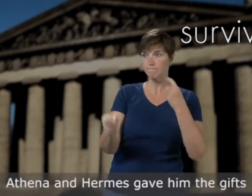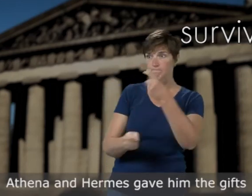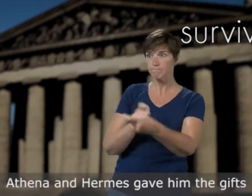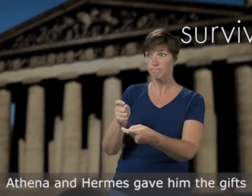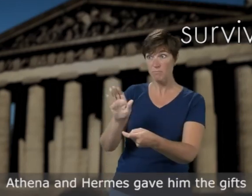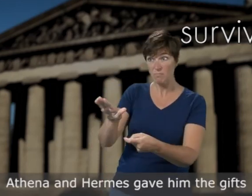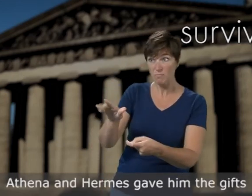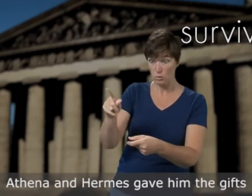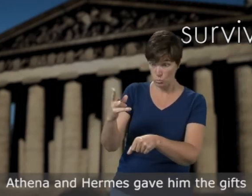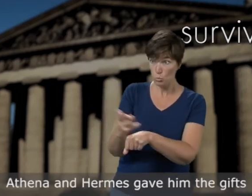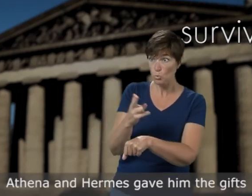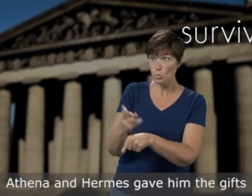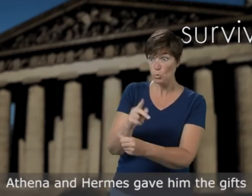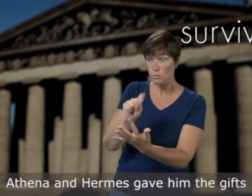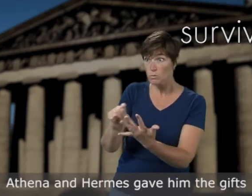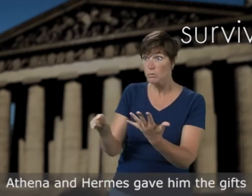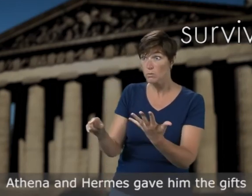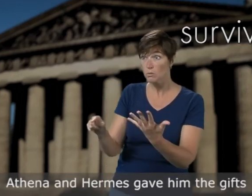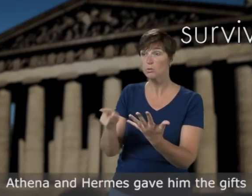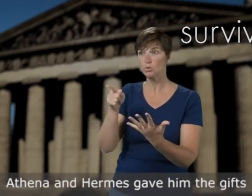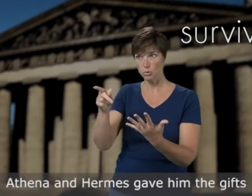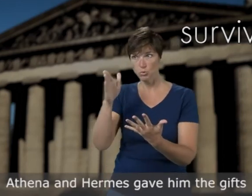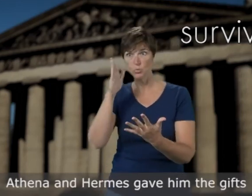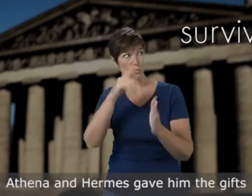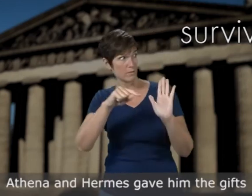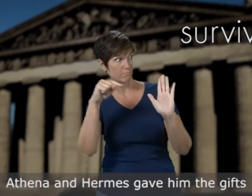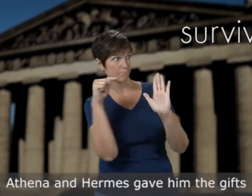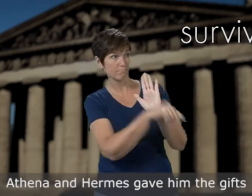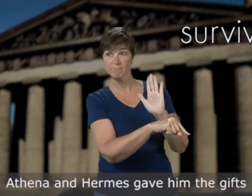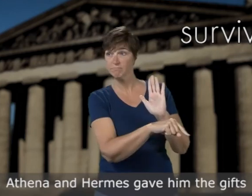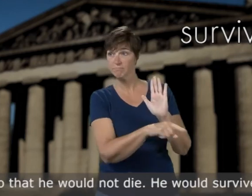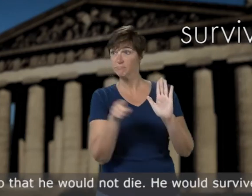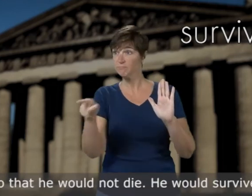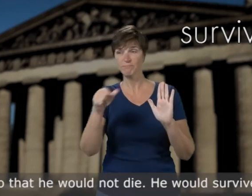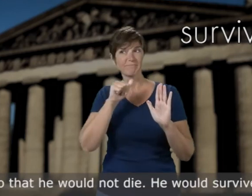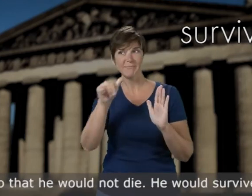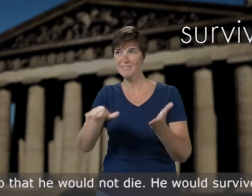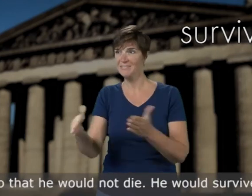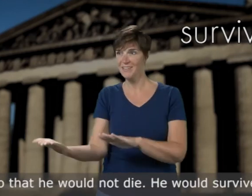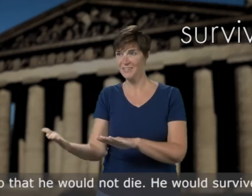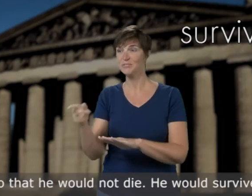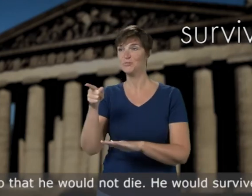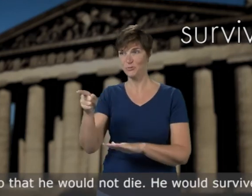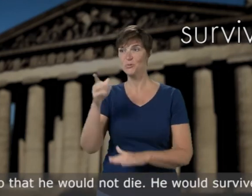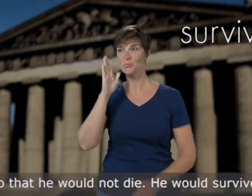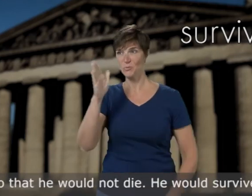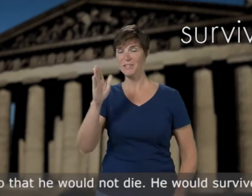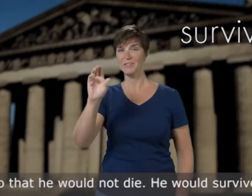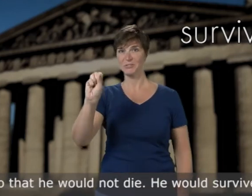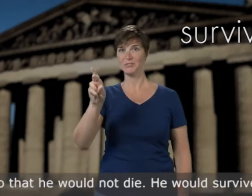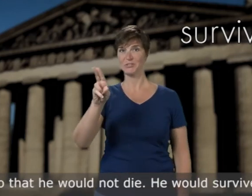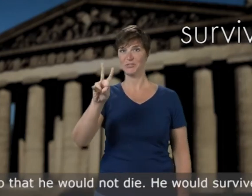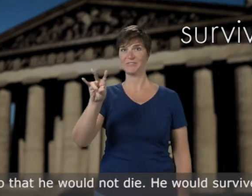Athena and Hermes gave him the gifts so that he would not die he would survive